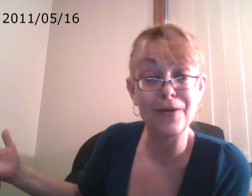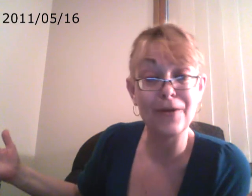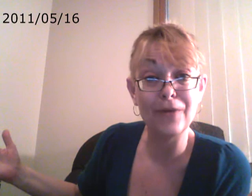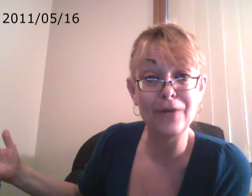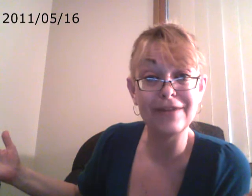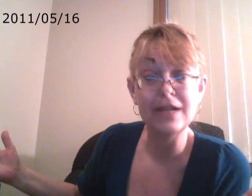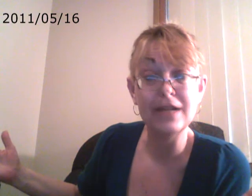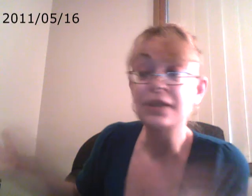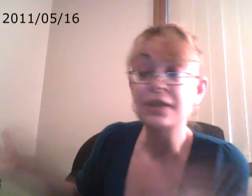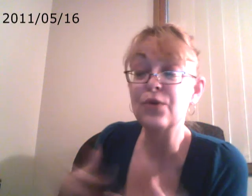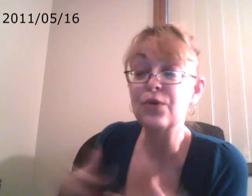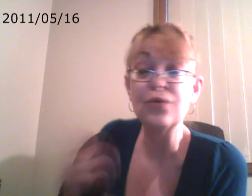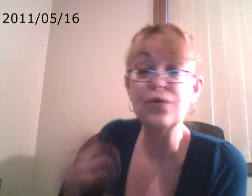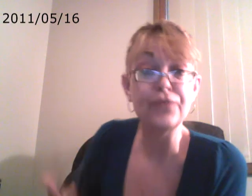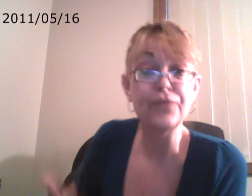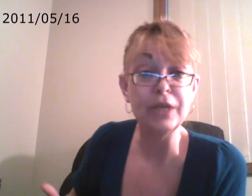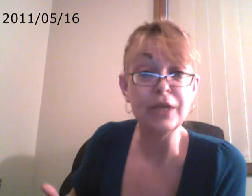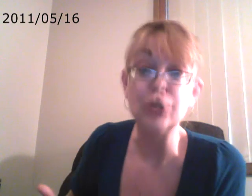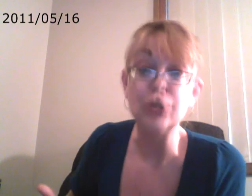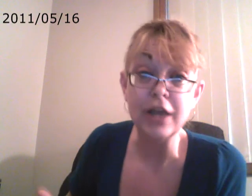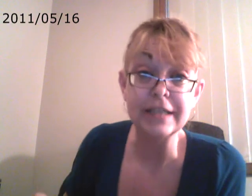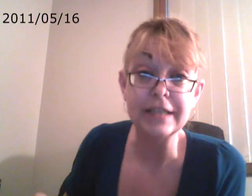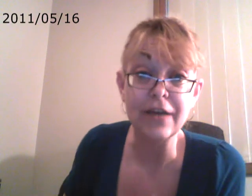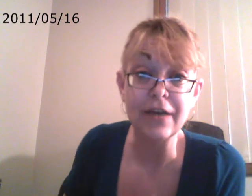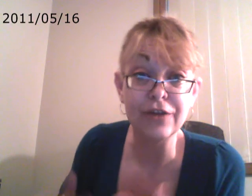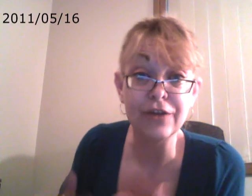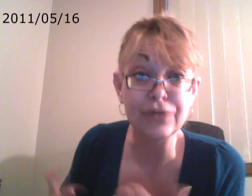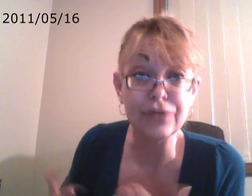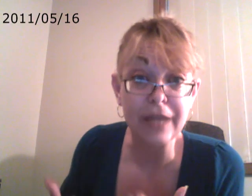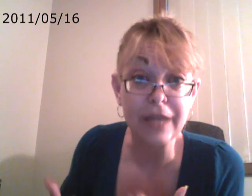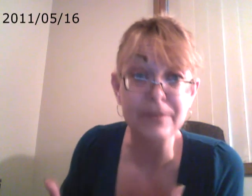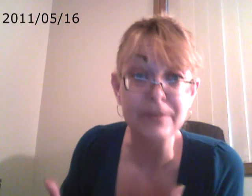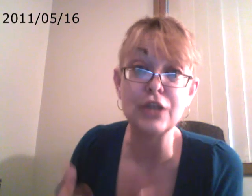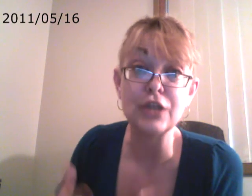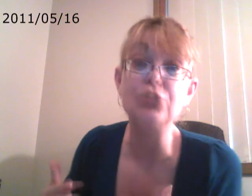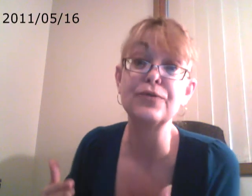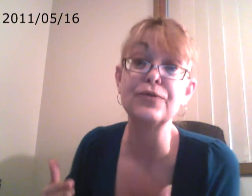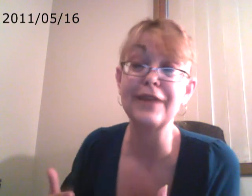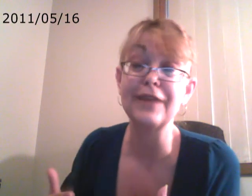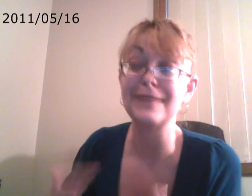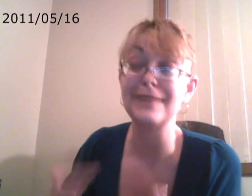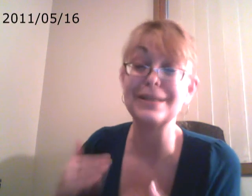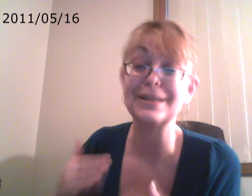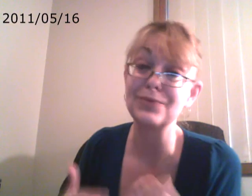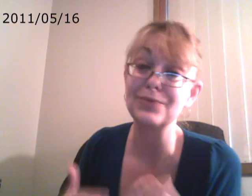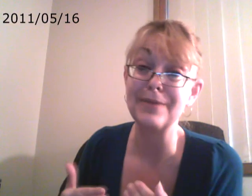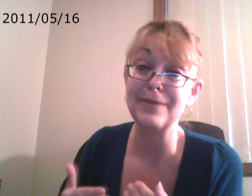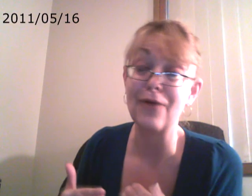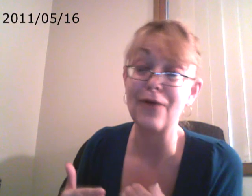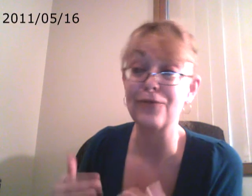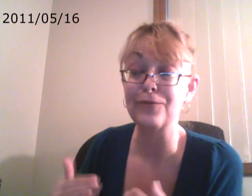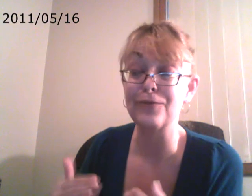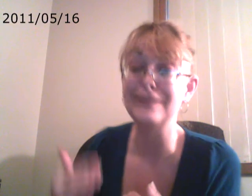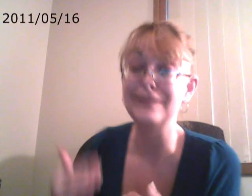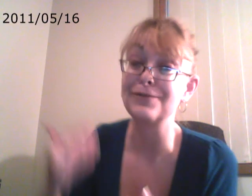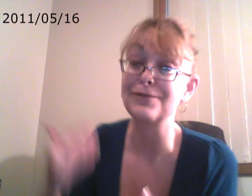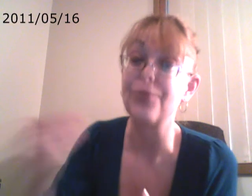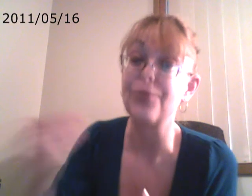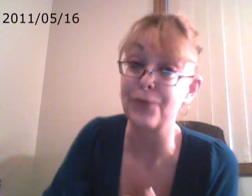welfare. So in order for me not to take on their labels and not to affect me, it's really powerful for me to throw